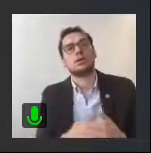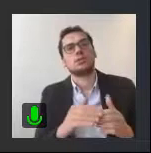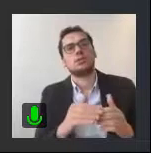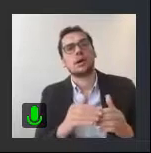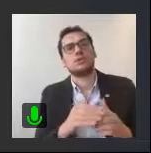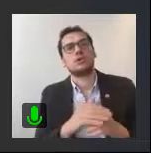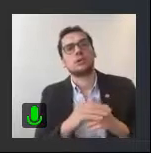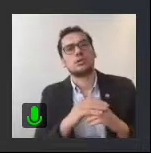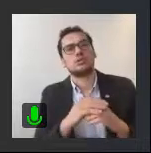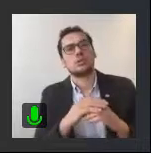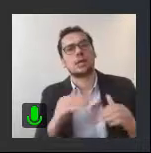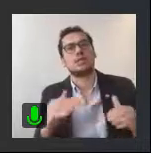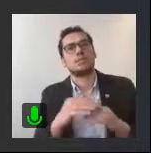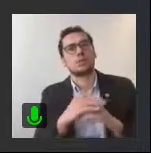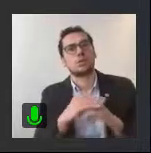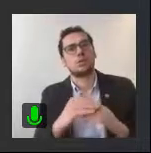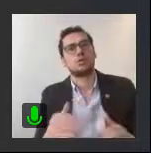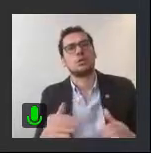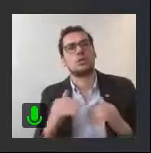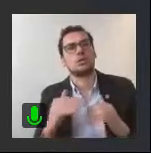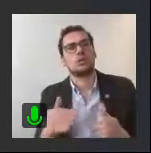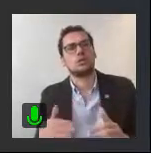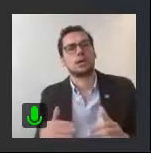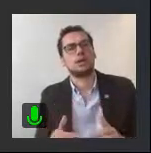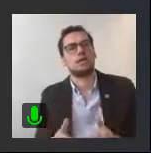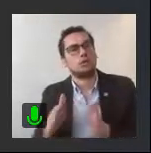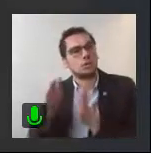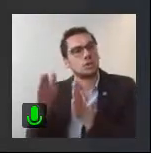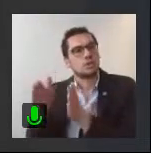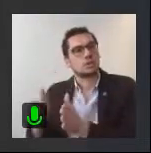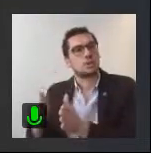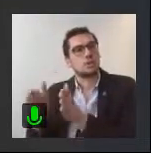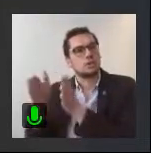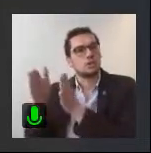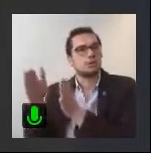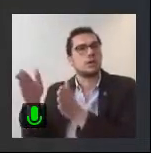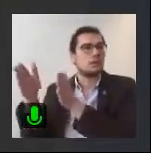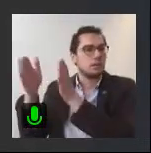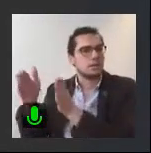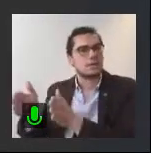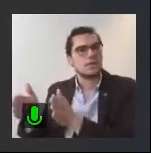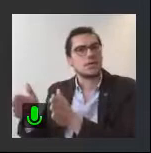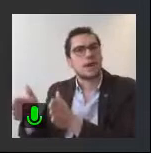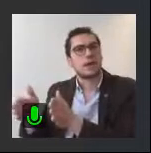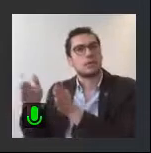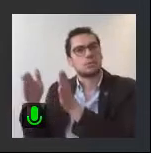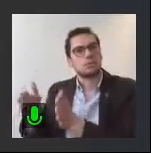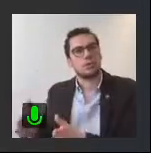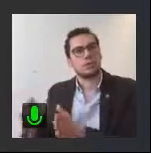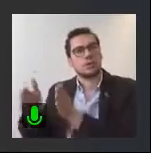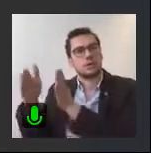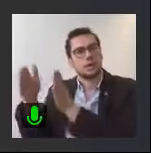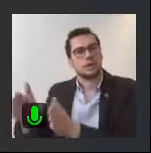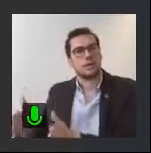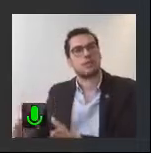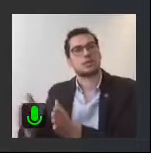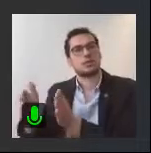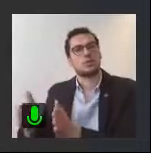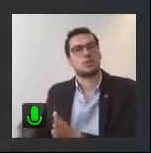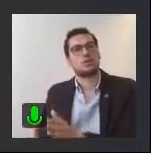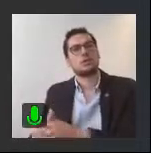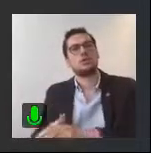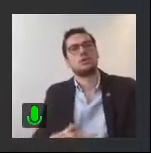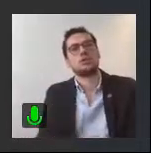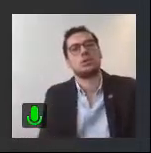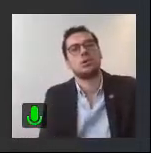set them as horizontal objective. Not only as a single, let's say, silo's policy addressed